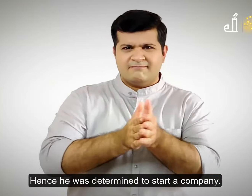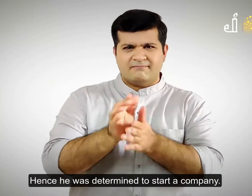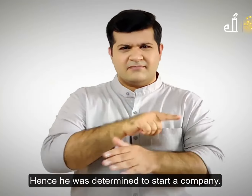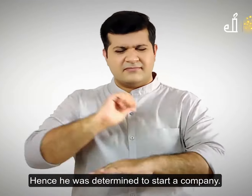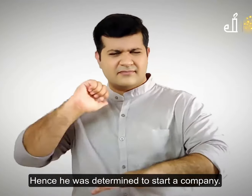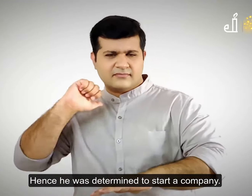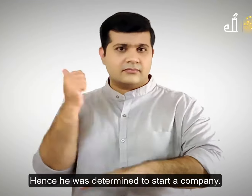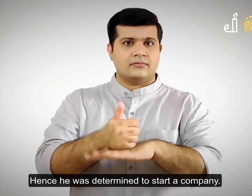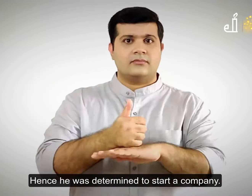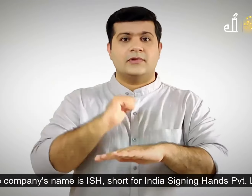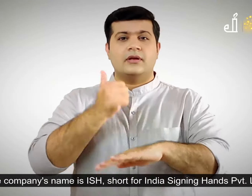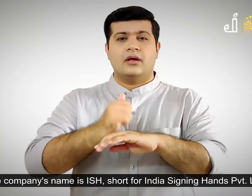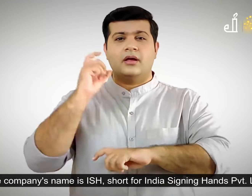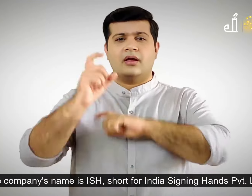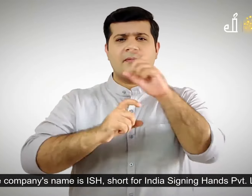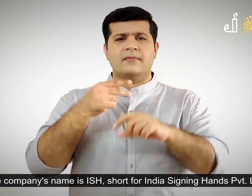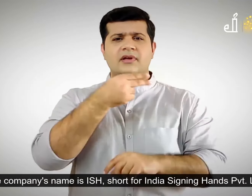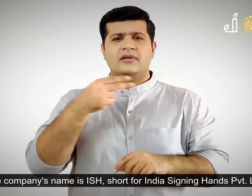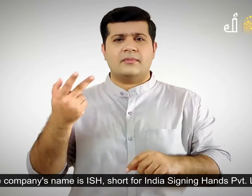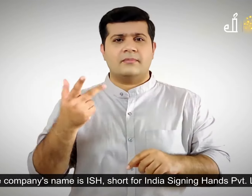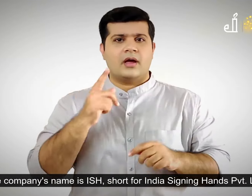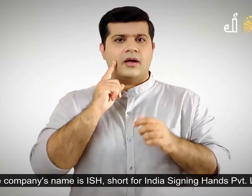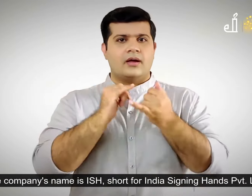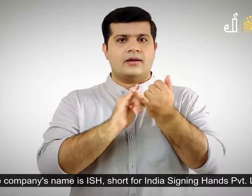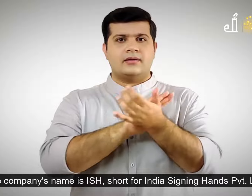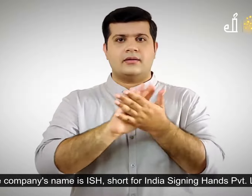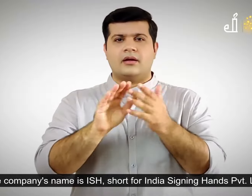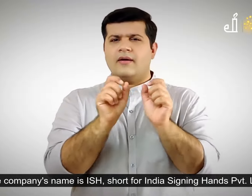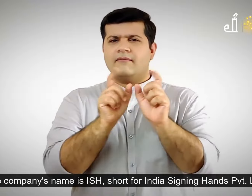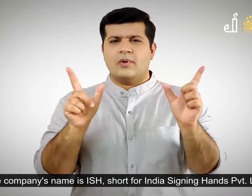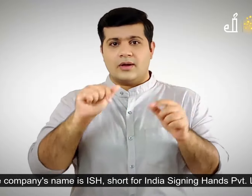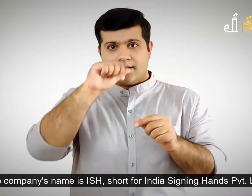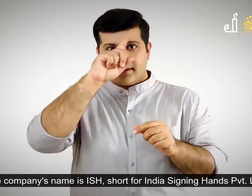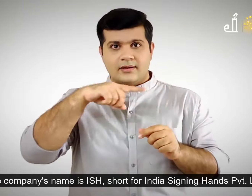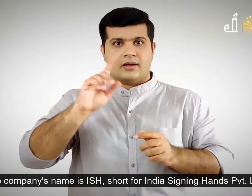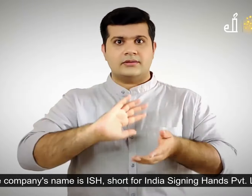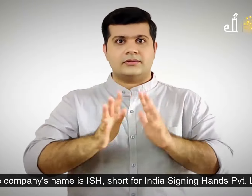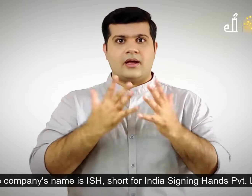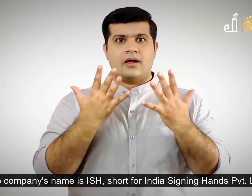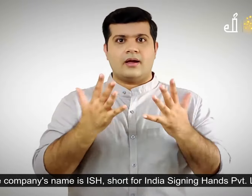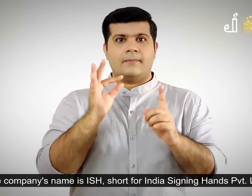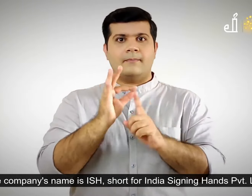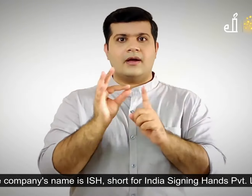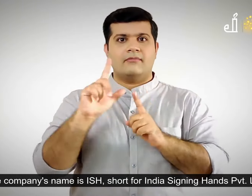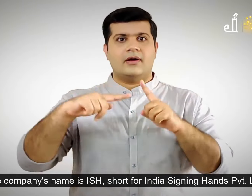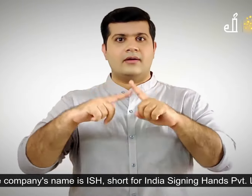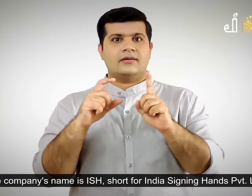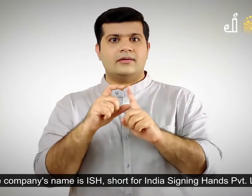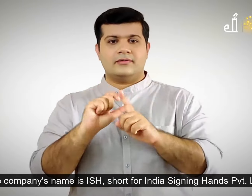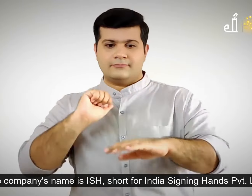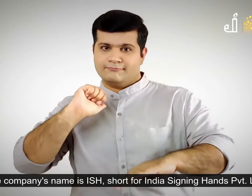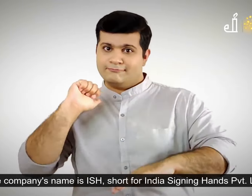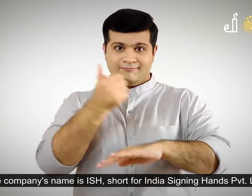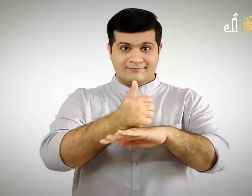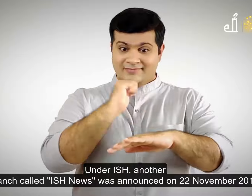to start a company. The company's name is ISH, short for India Signing Hands Private Limited.